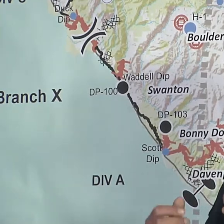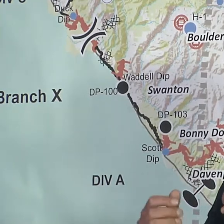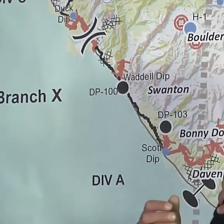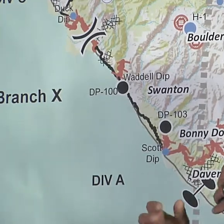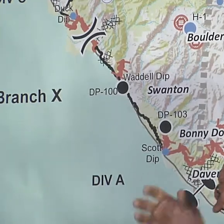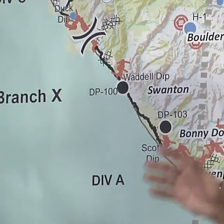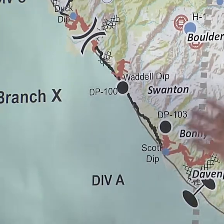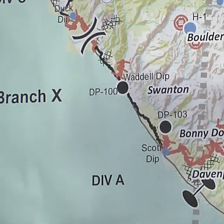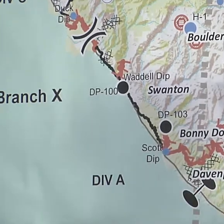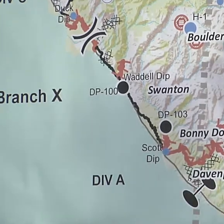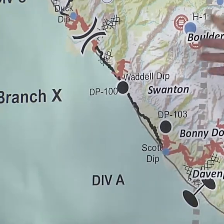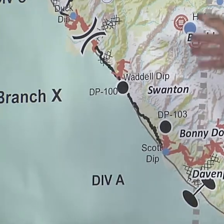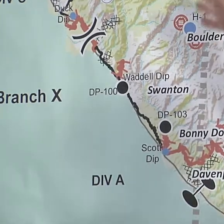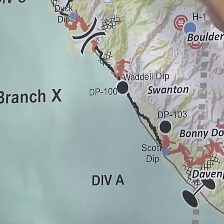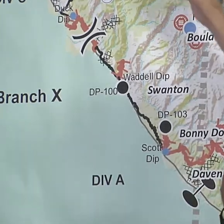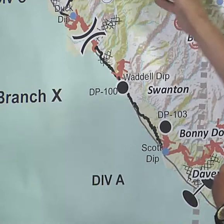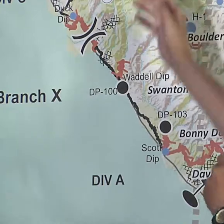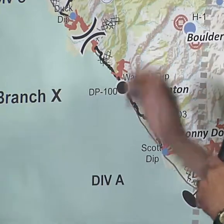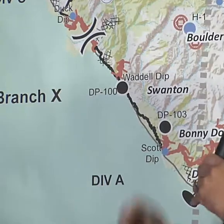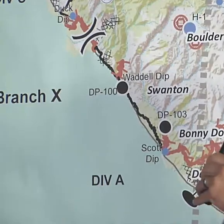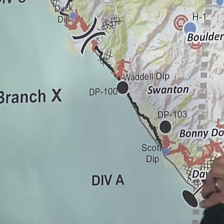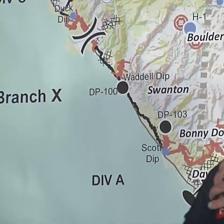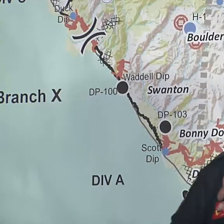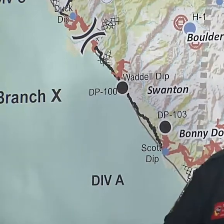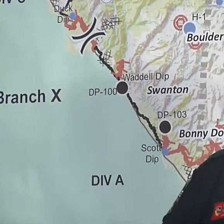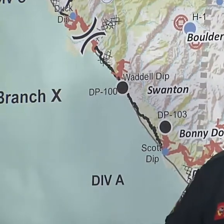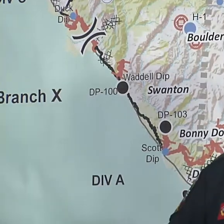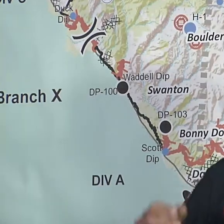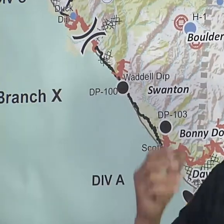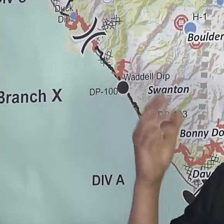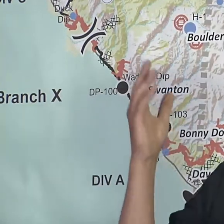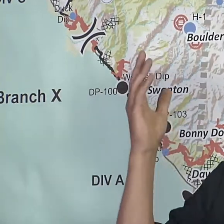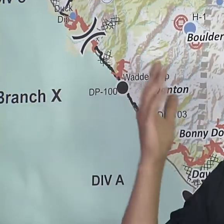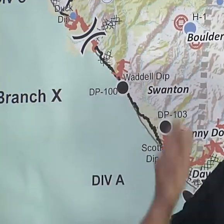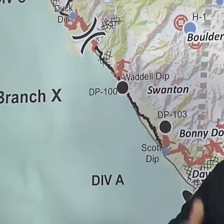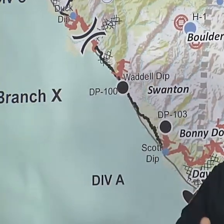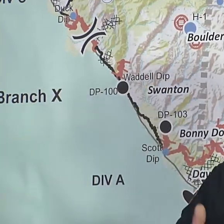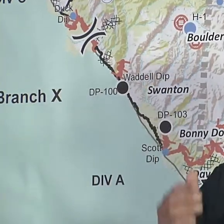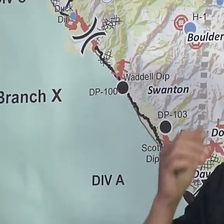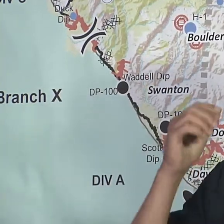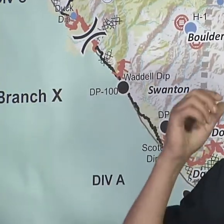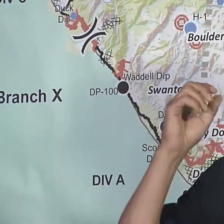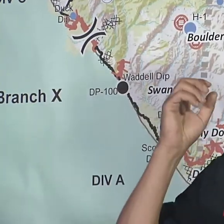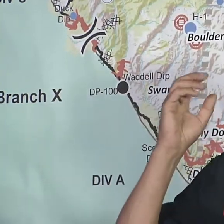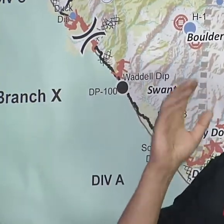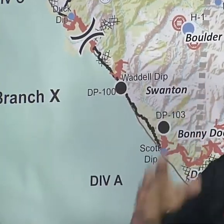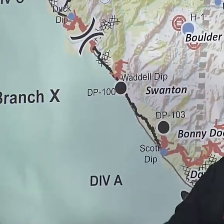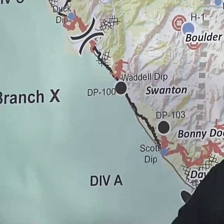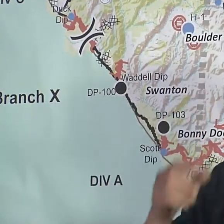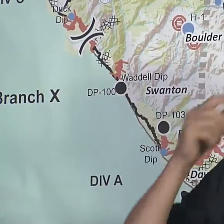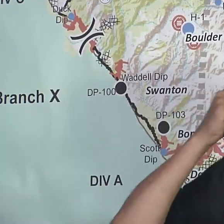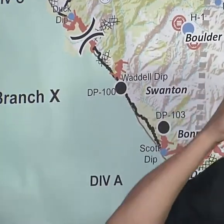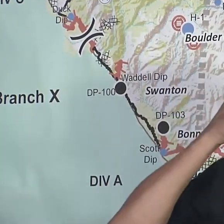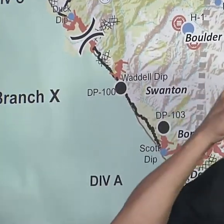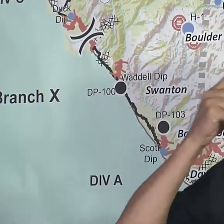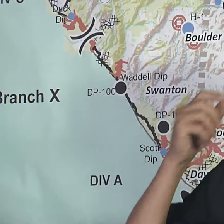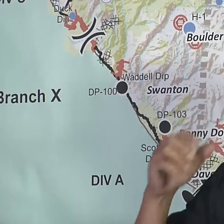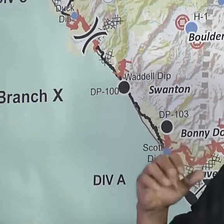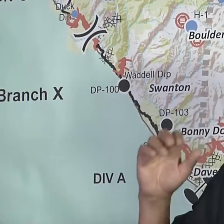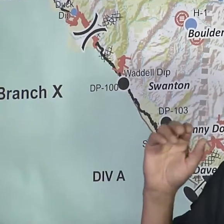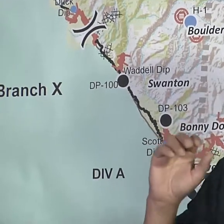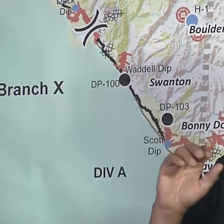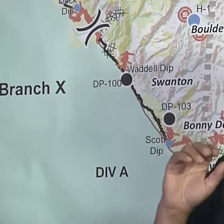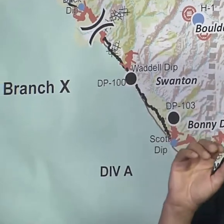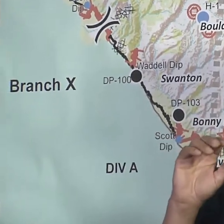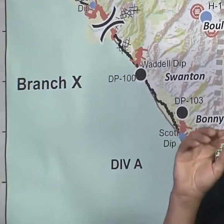and then the big thing is opening the roads into the interior of the fire. With all the trees that have come down, the power lines and so forth,